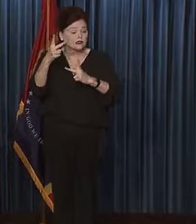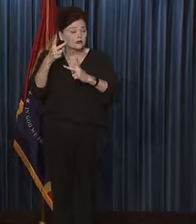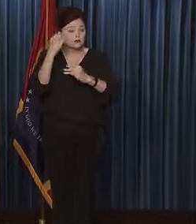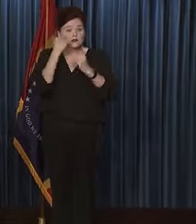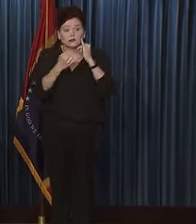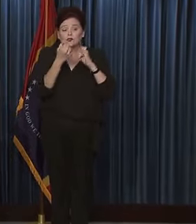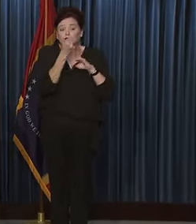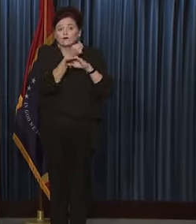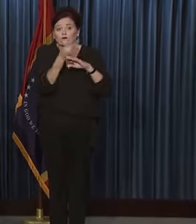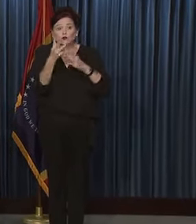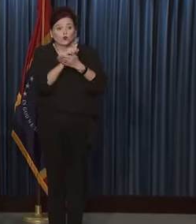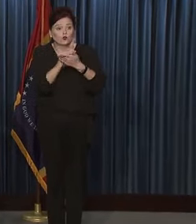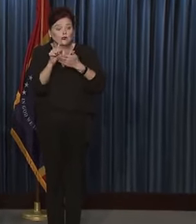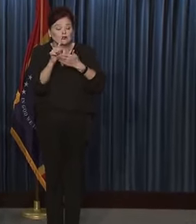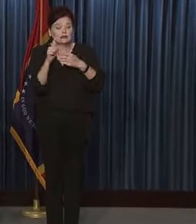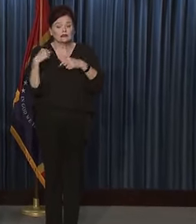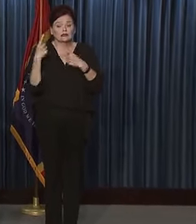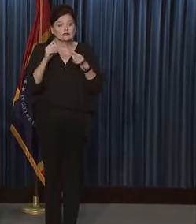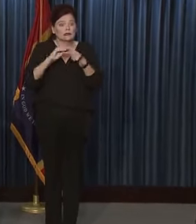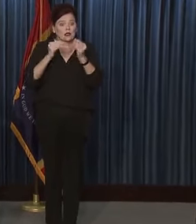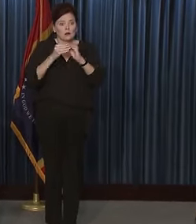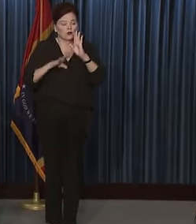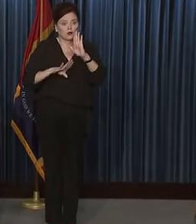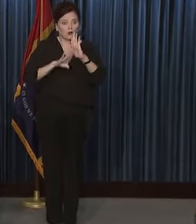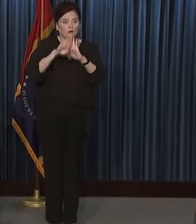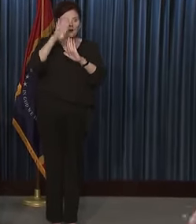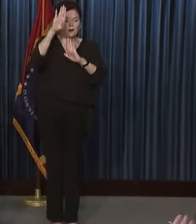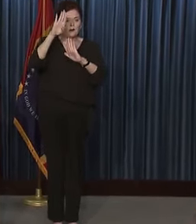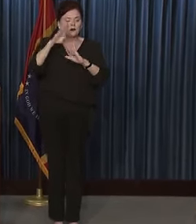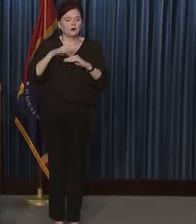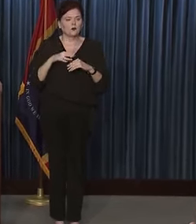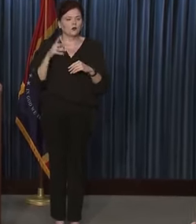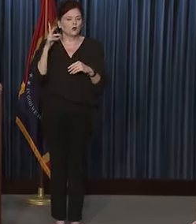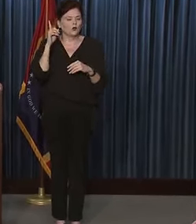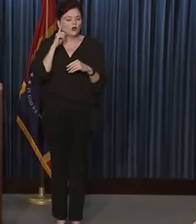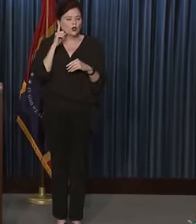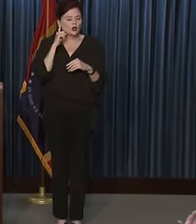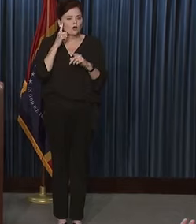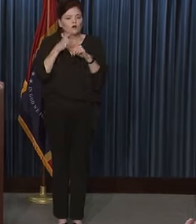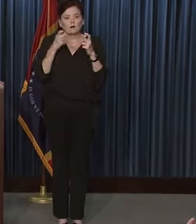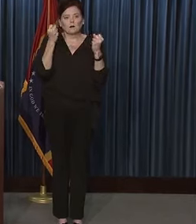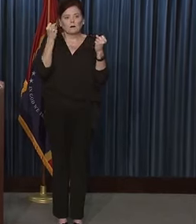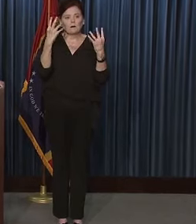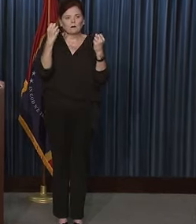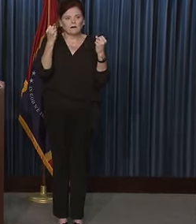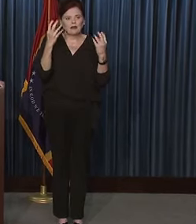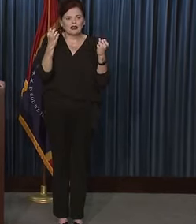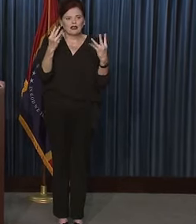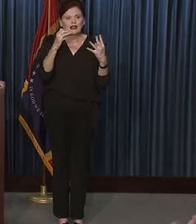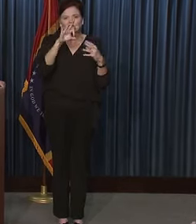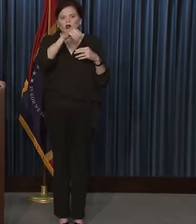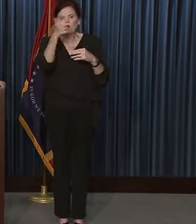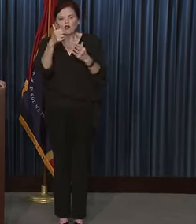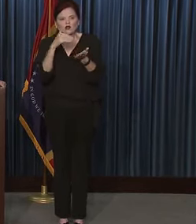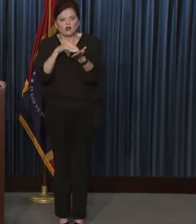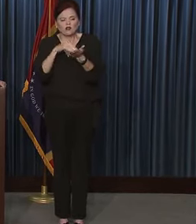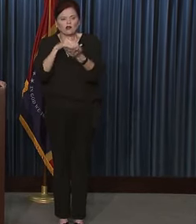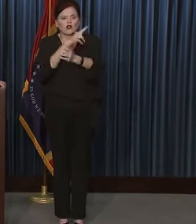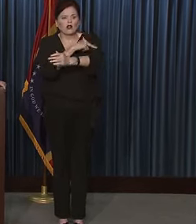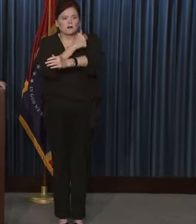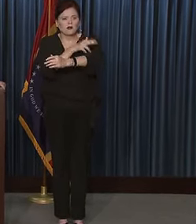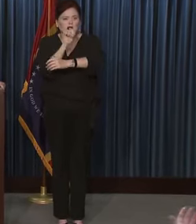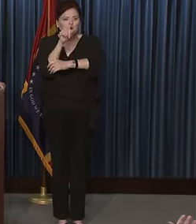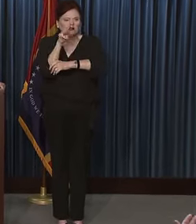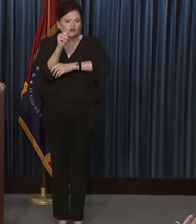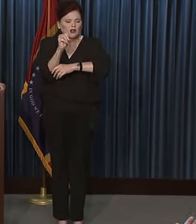couple of weeks as this surge was happening? We've heard anecdotally from many of these doctors and hospital administrators